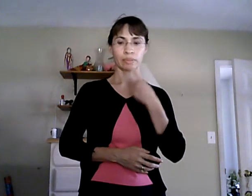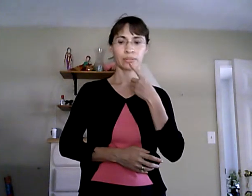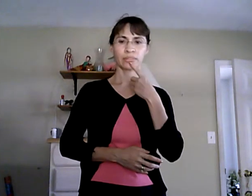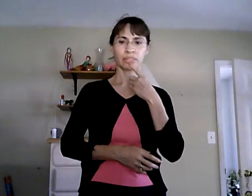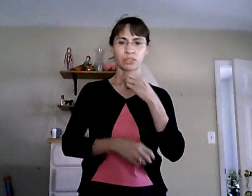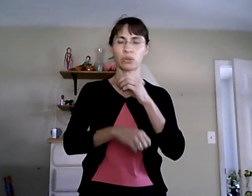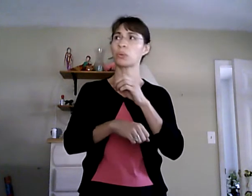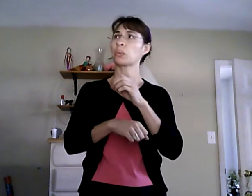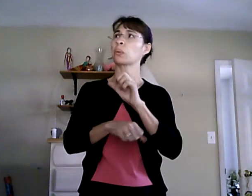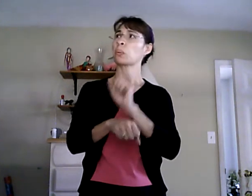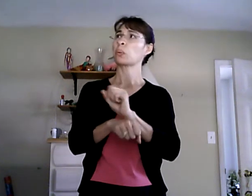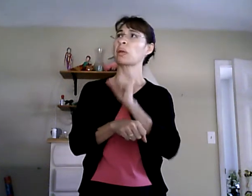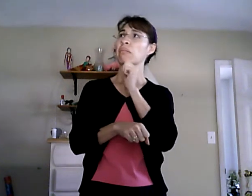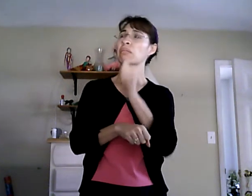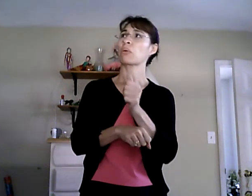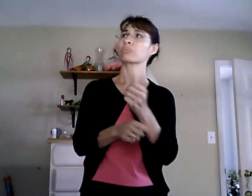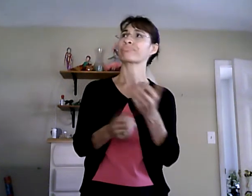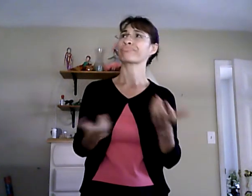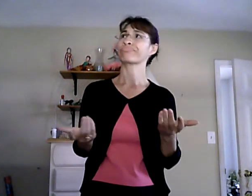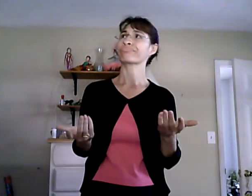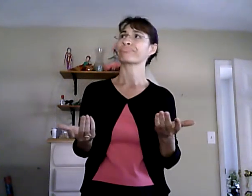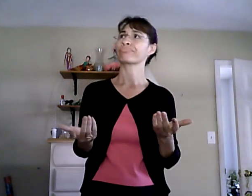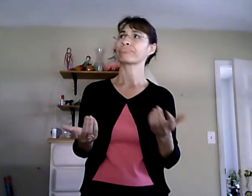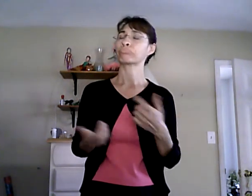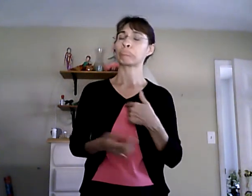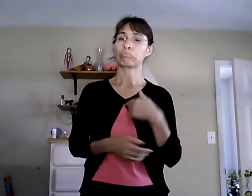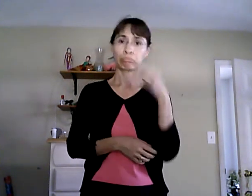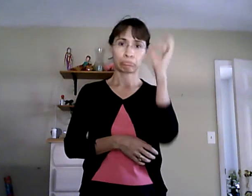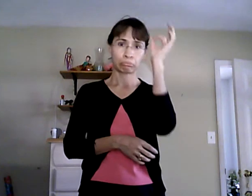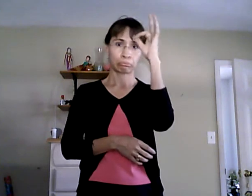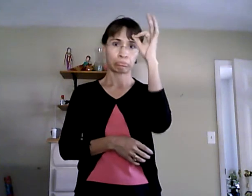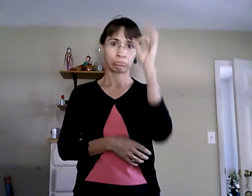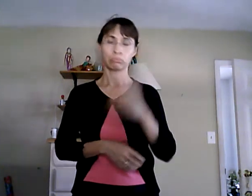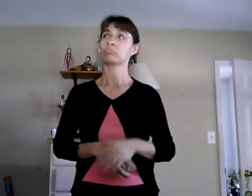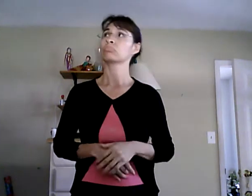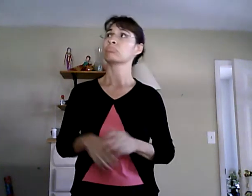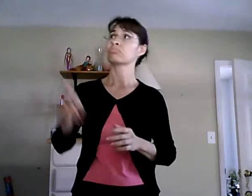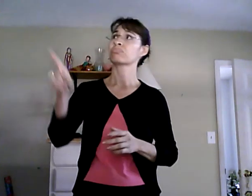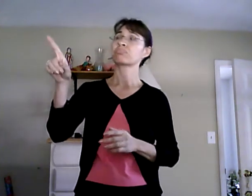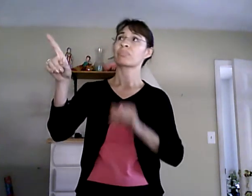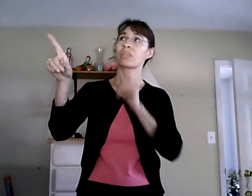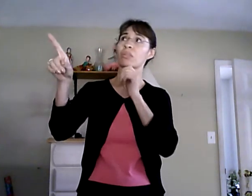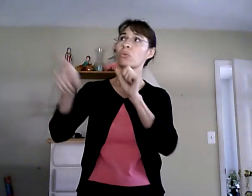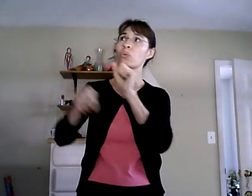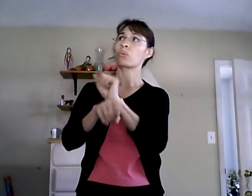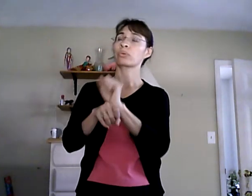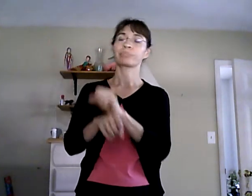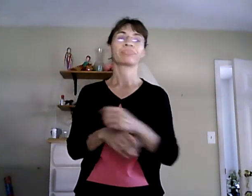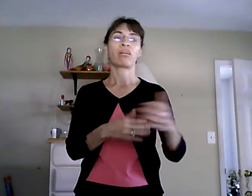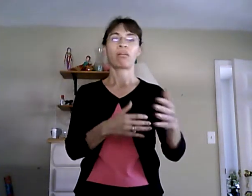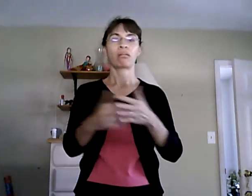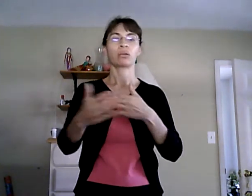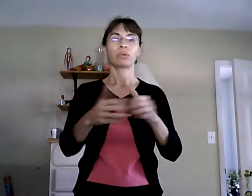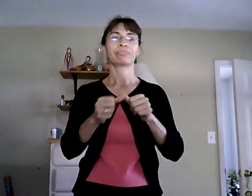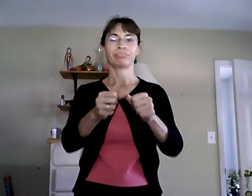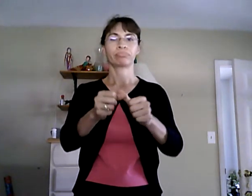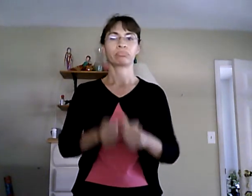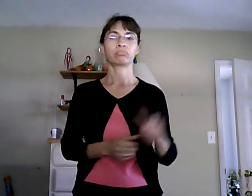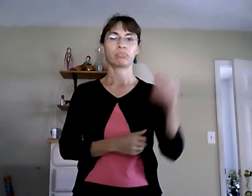I will keep going hopefully we'll come back